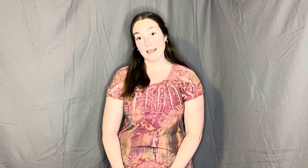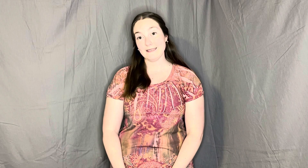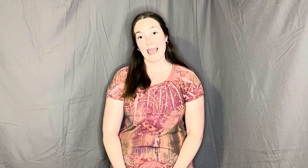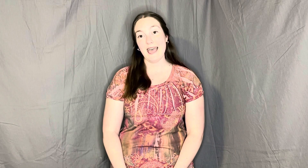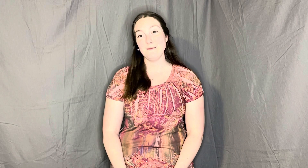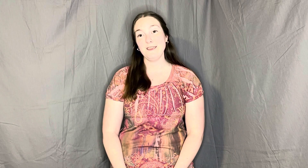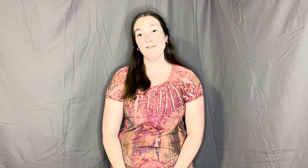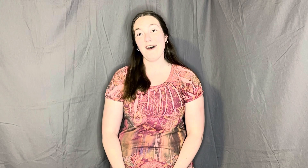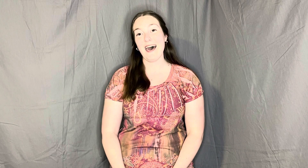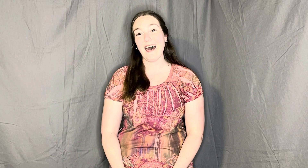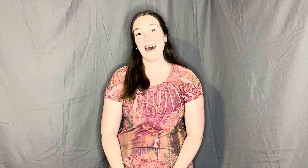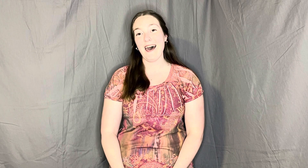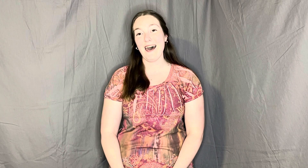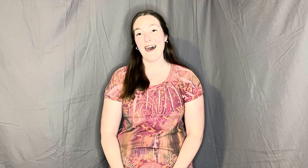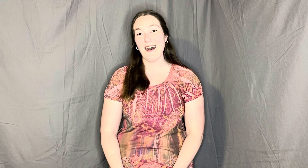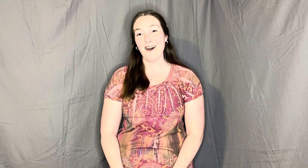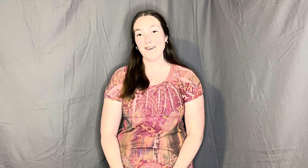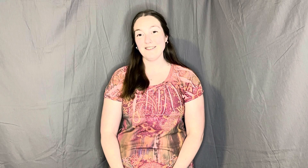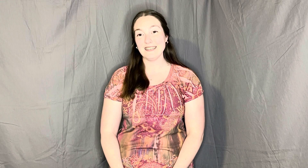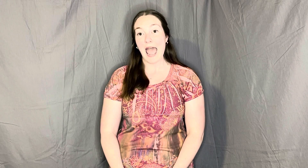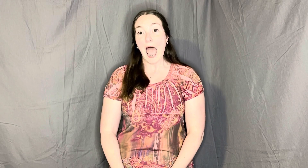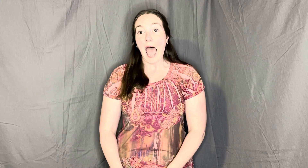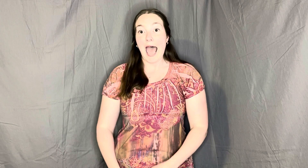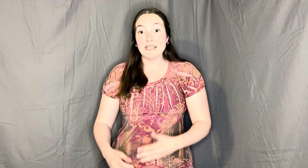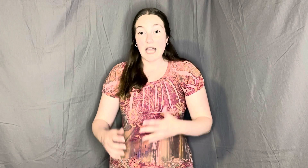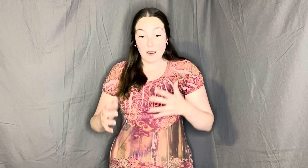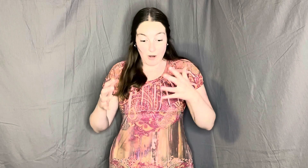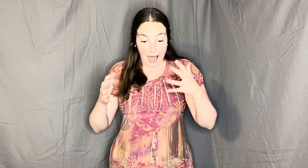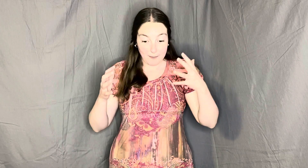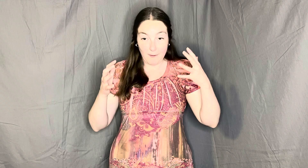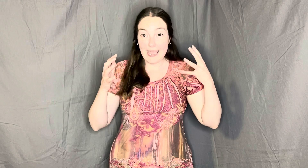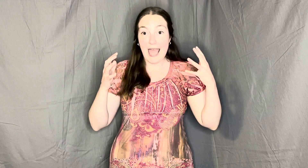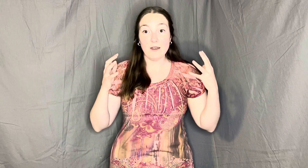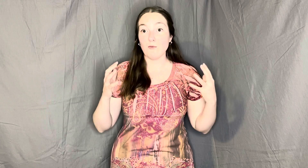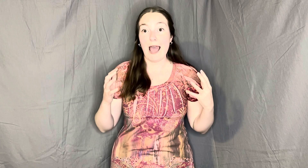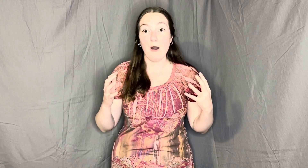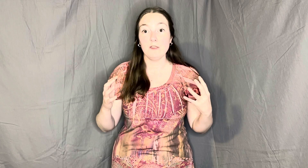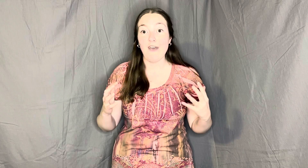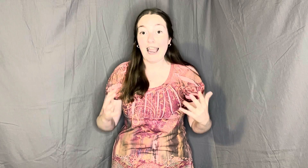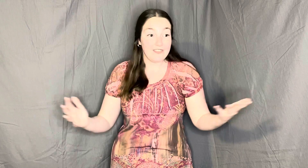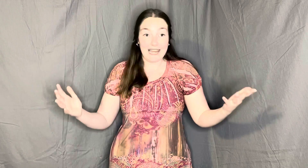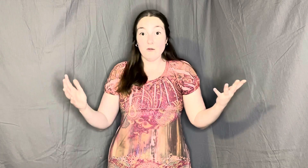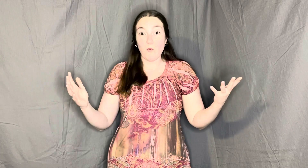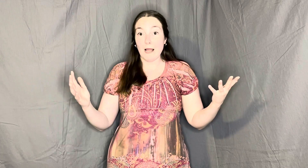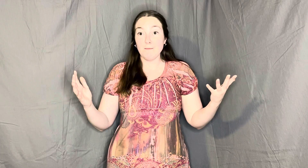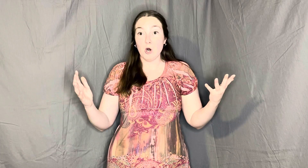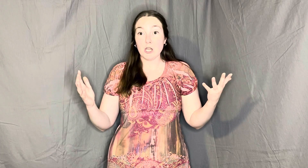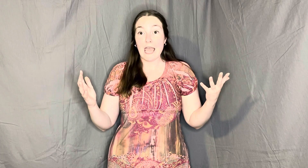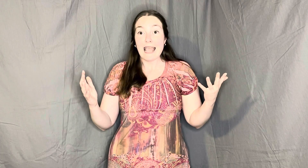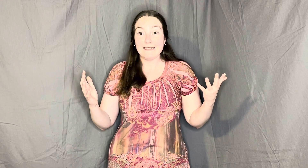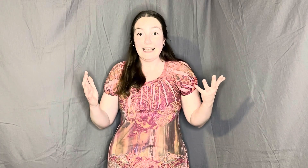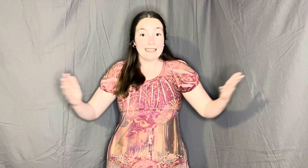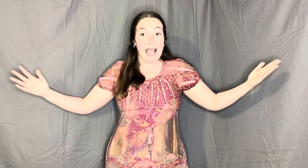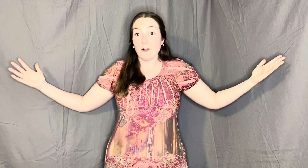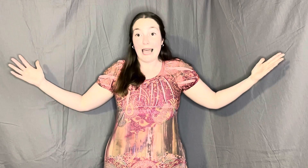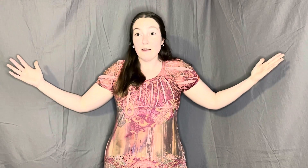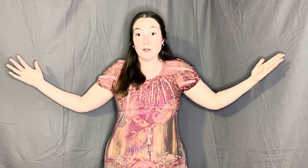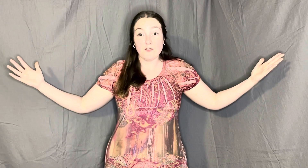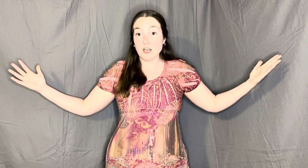can be found. And I wrap my head around the fact that in one book is the entire language of our